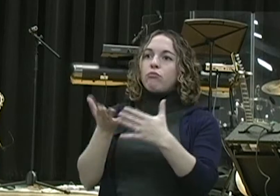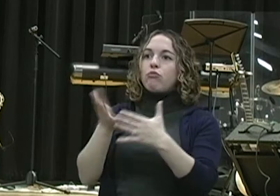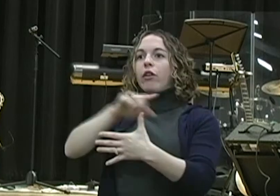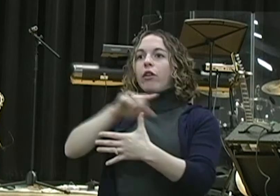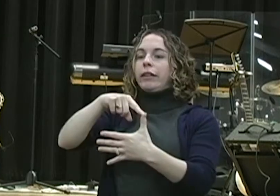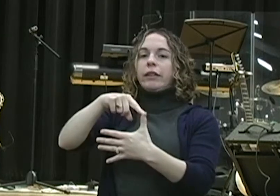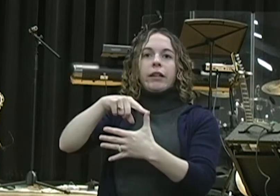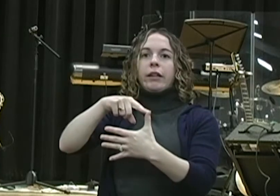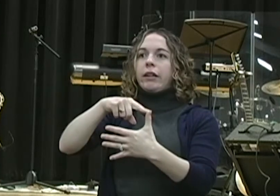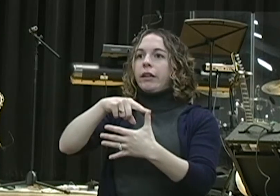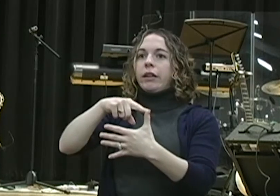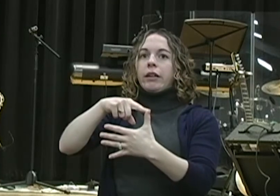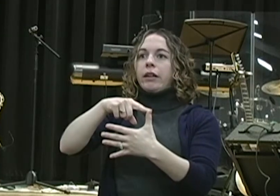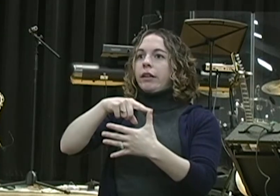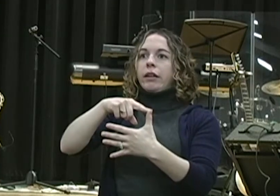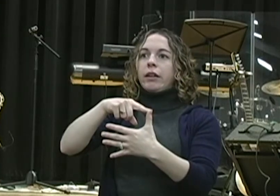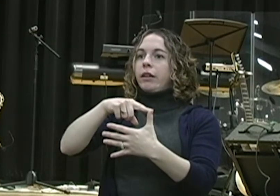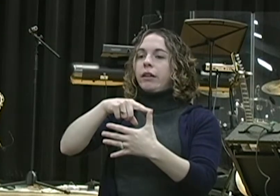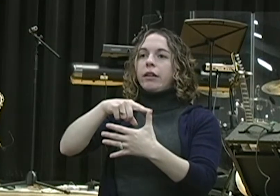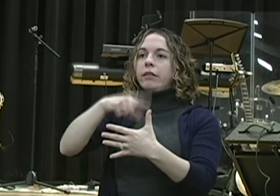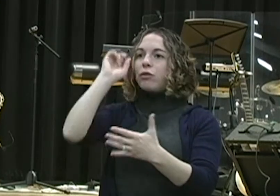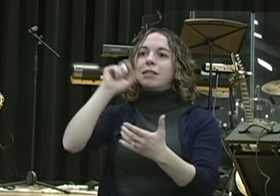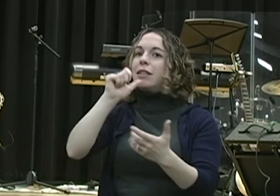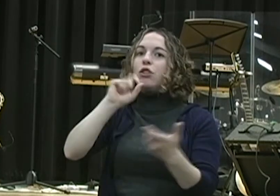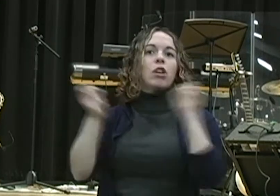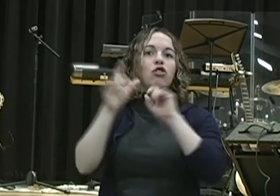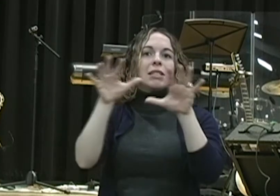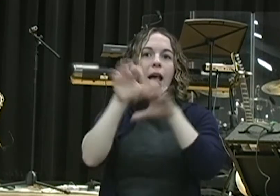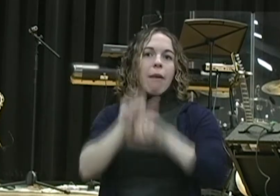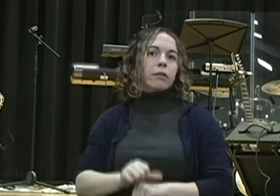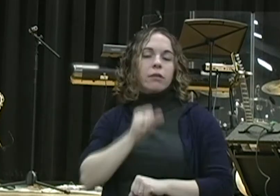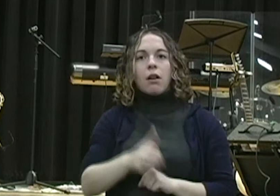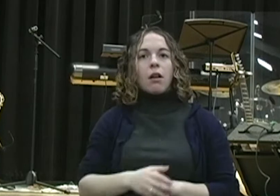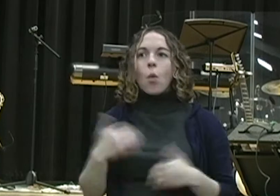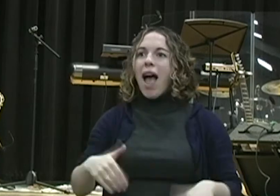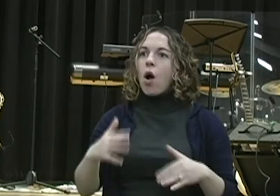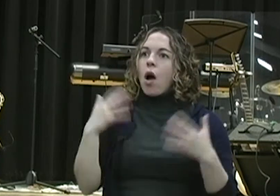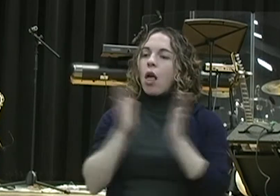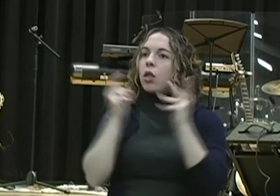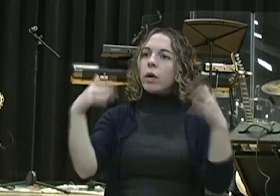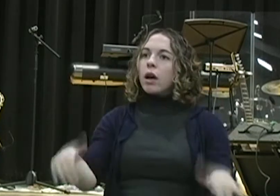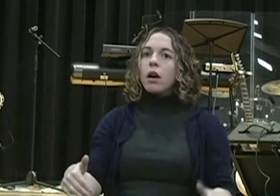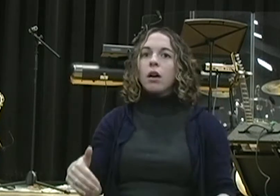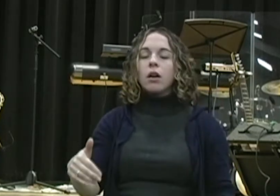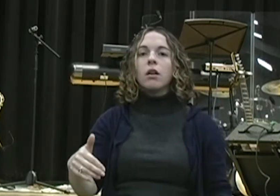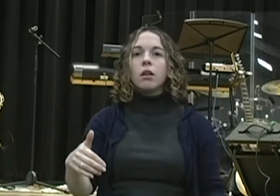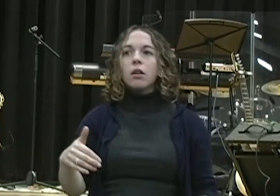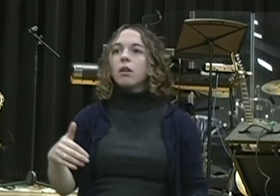things will be added unto you. Hallelujah. Somebody say it with me. I'm going to follow God. I'm going to seek God. God